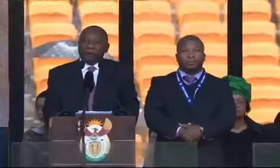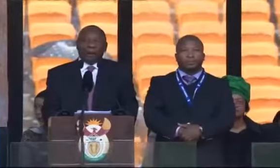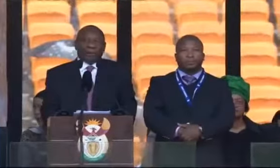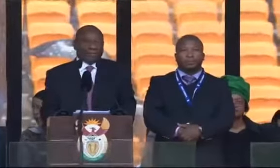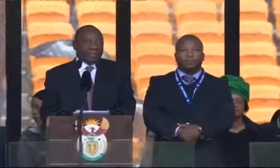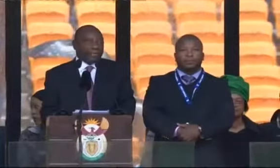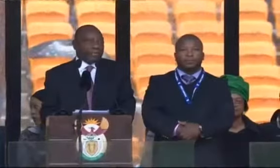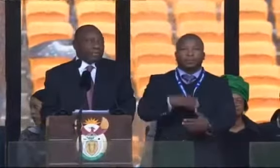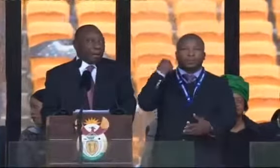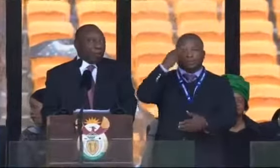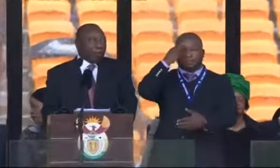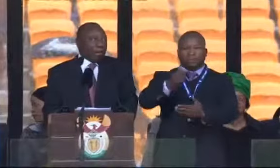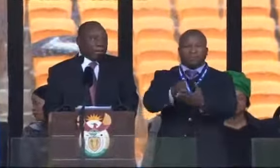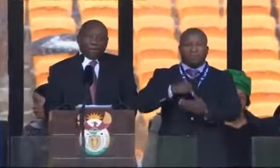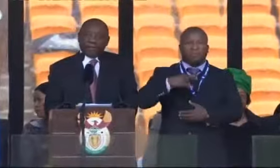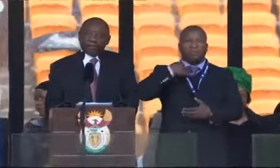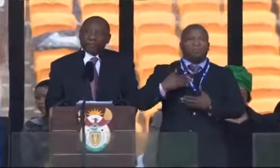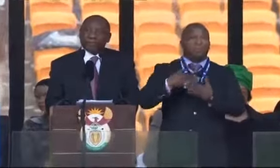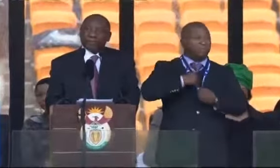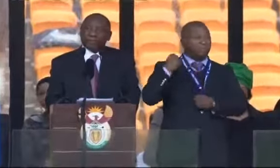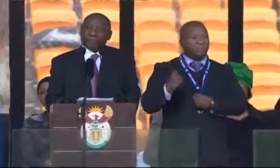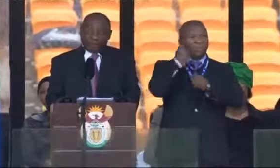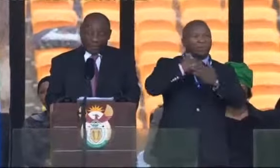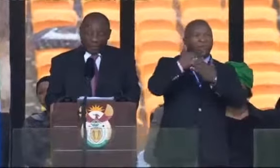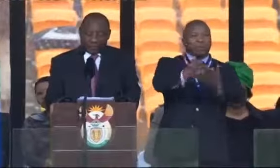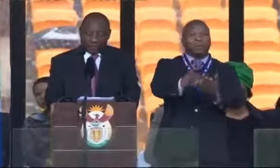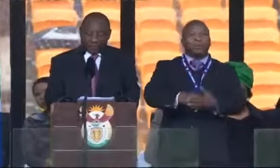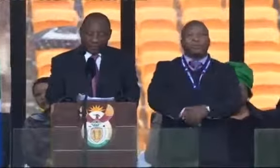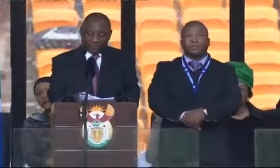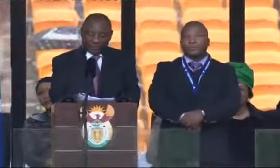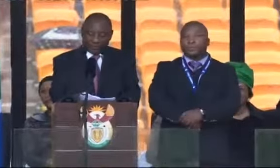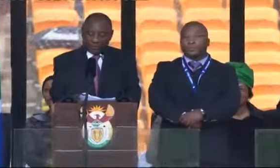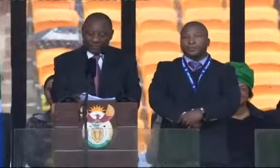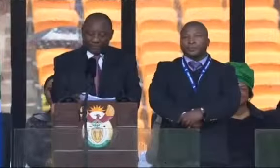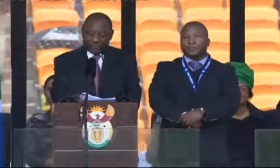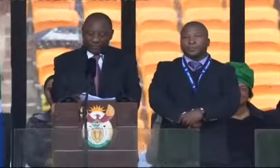all the world leaders had said. Emma Heard, Sky News, Johannesburg.